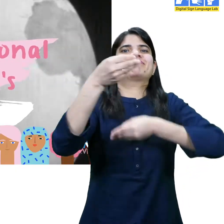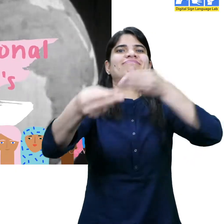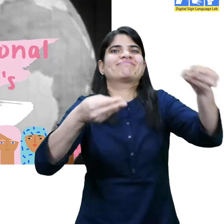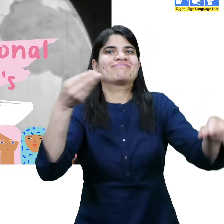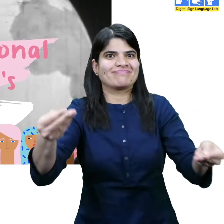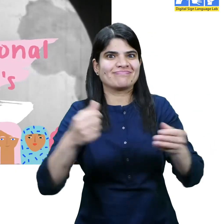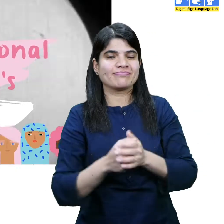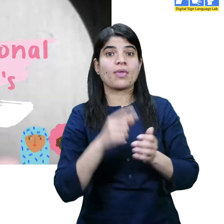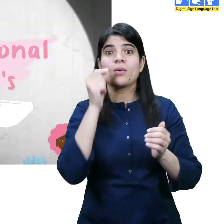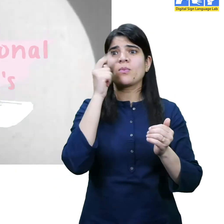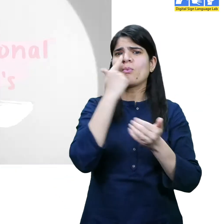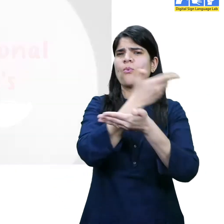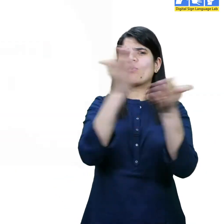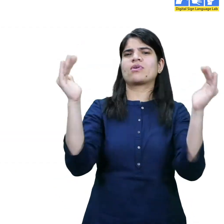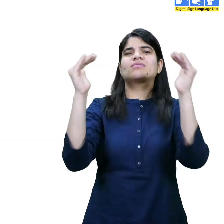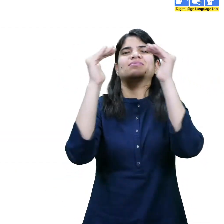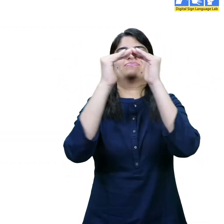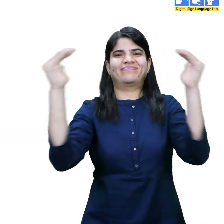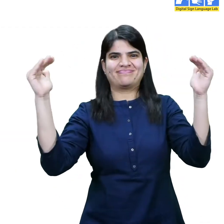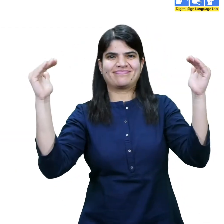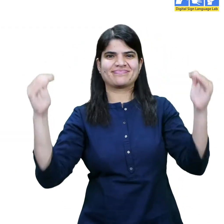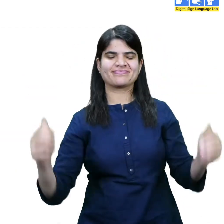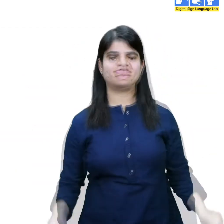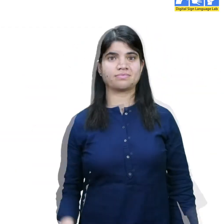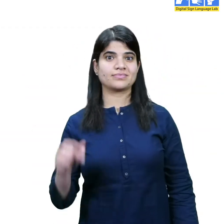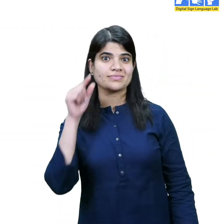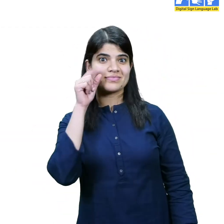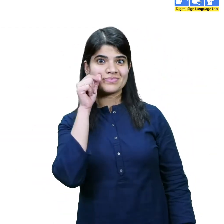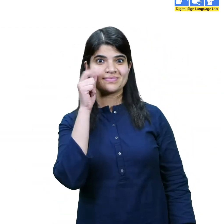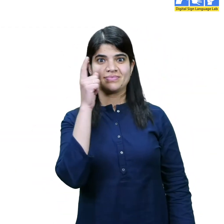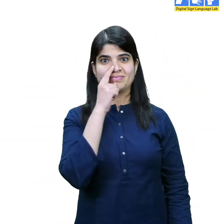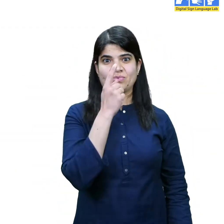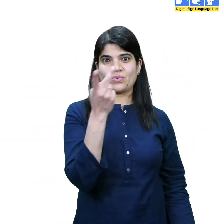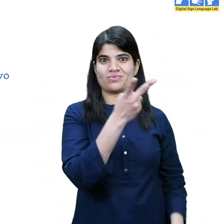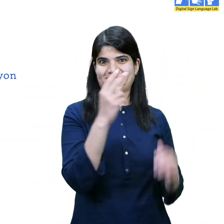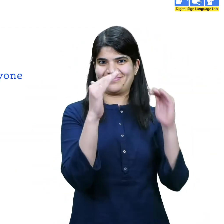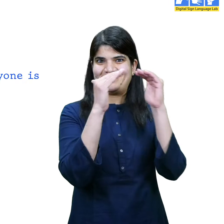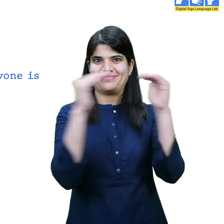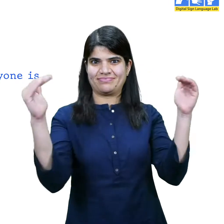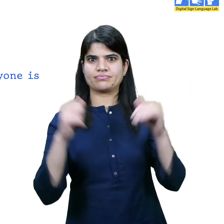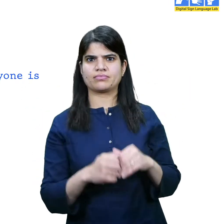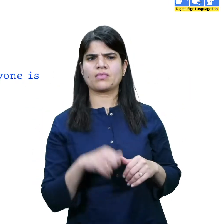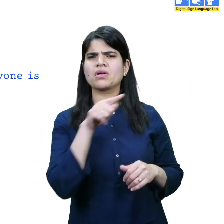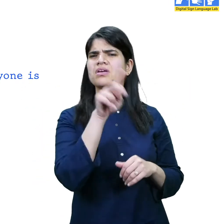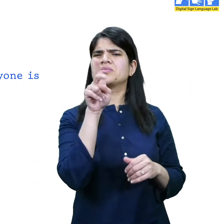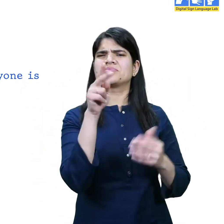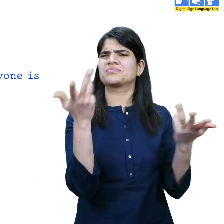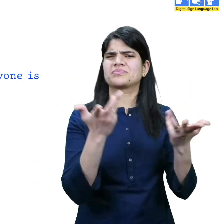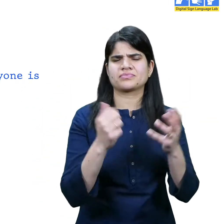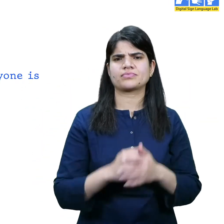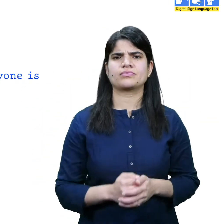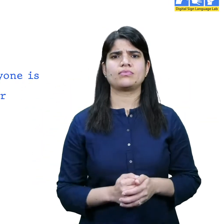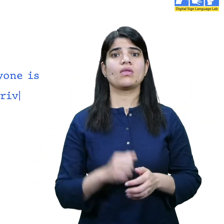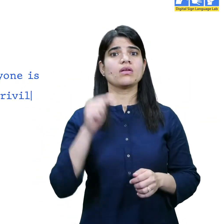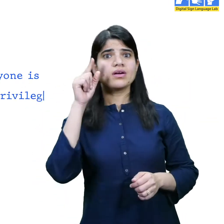for women's rights and gender equality. Gender equality means, regardless of gender,